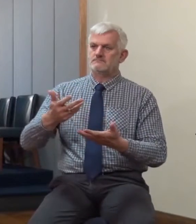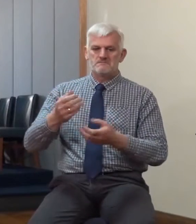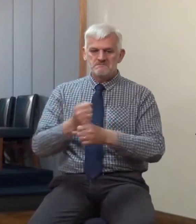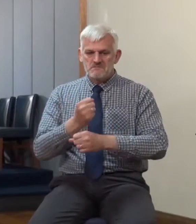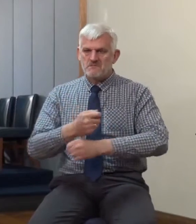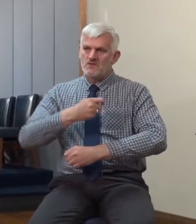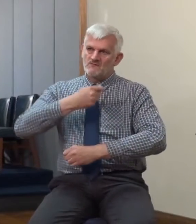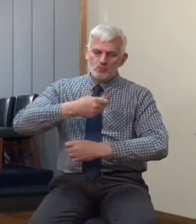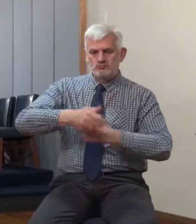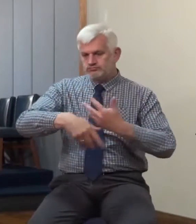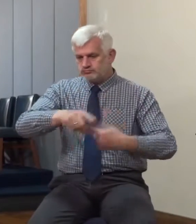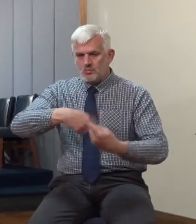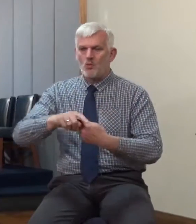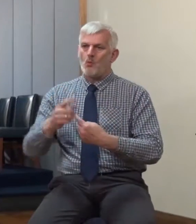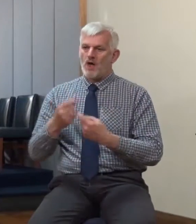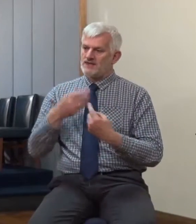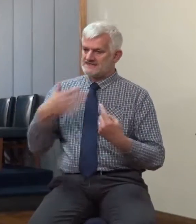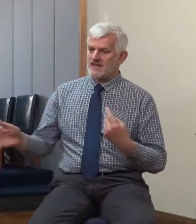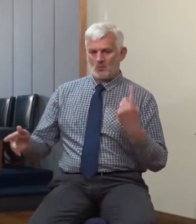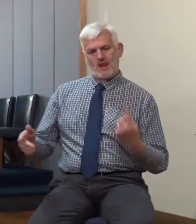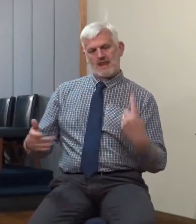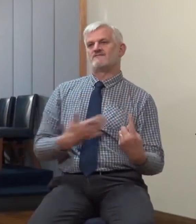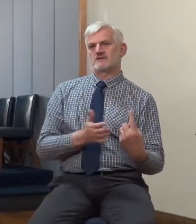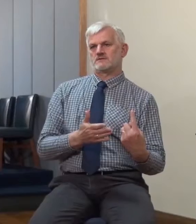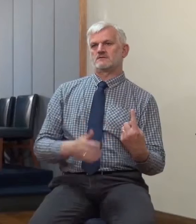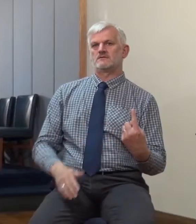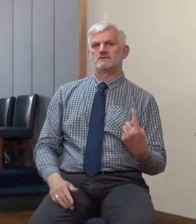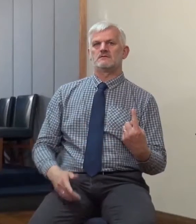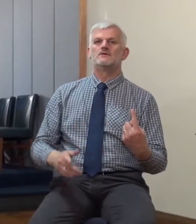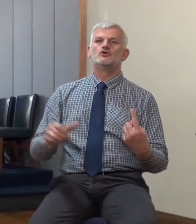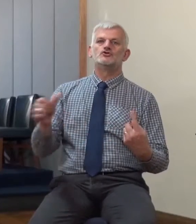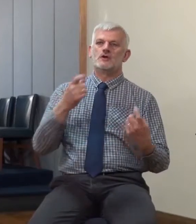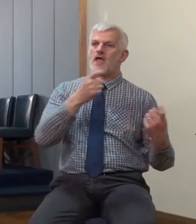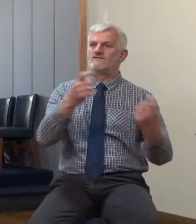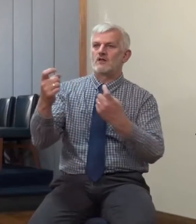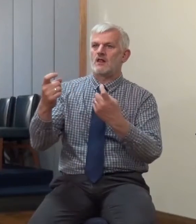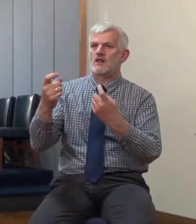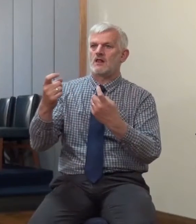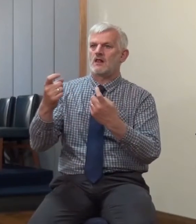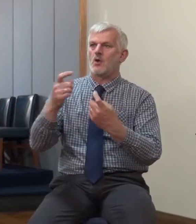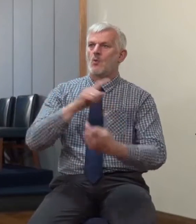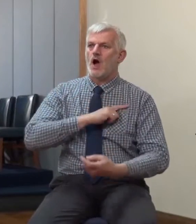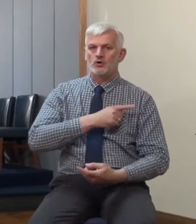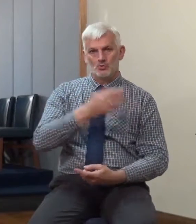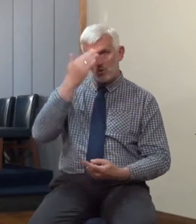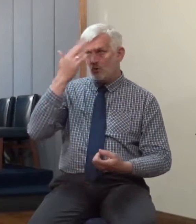taken, and the other left. Watch therefore, for ye know not what hour your